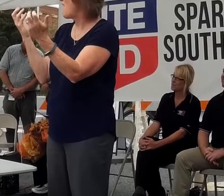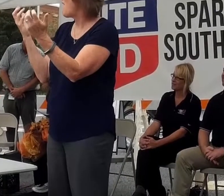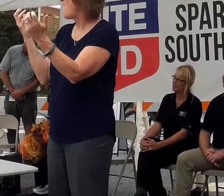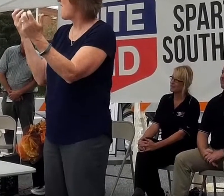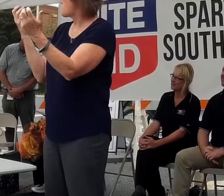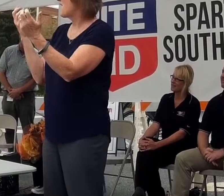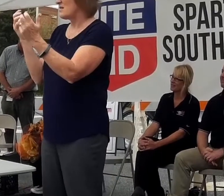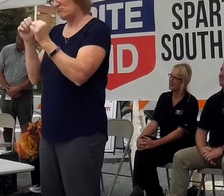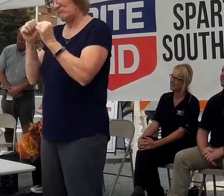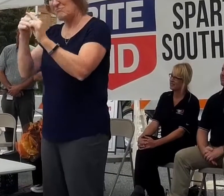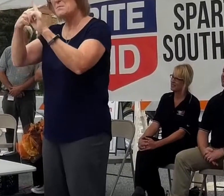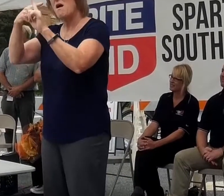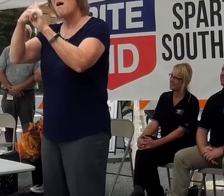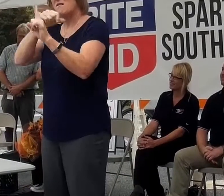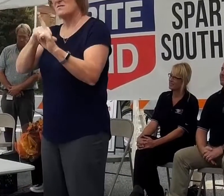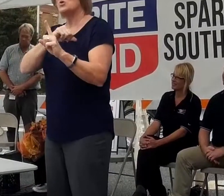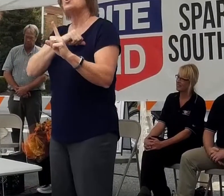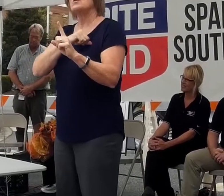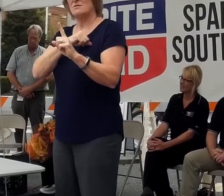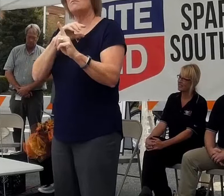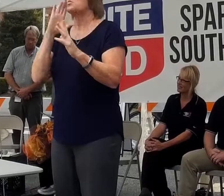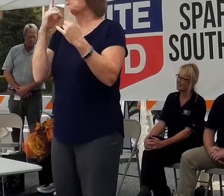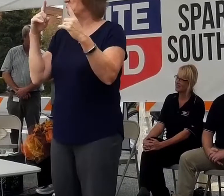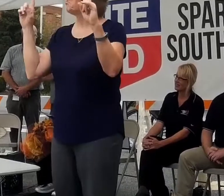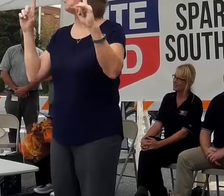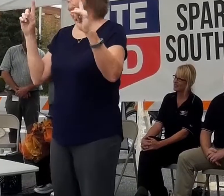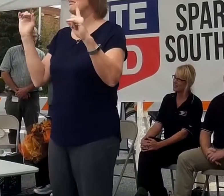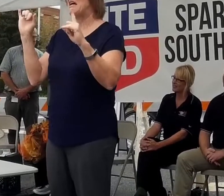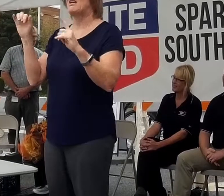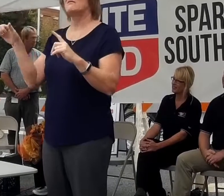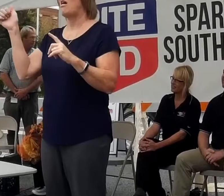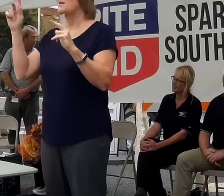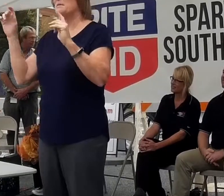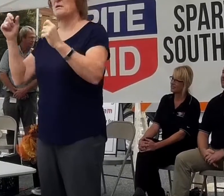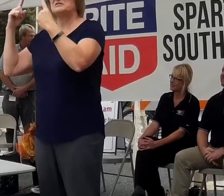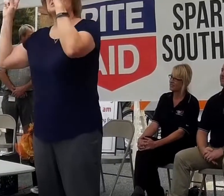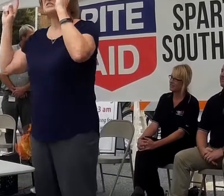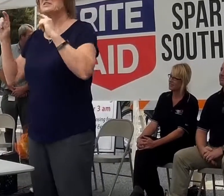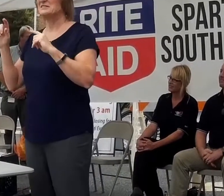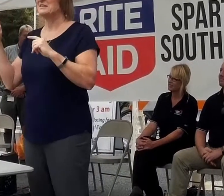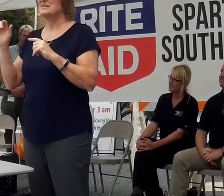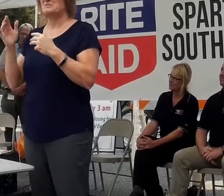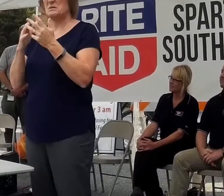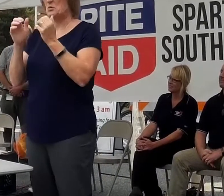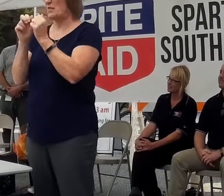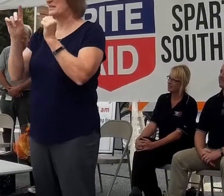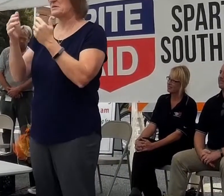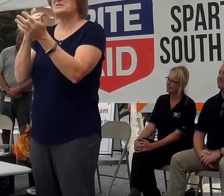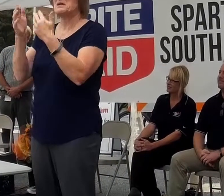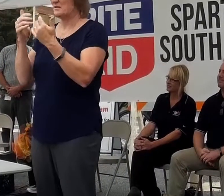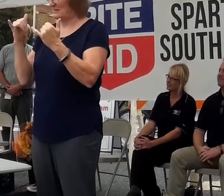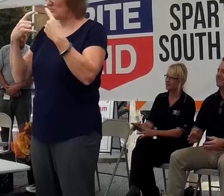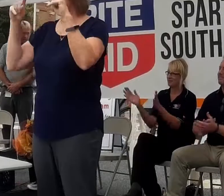Just keep a positive attitude and you'll succeed just like everyone else has succeeded who suffers from disabilities. Thank